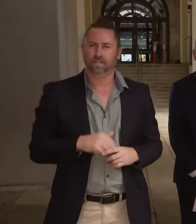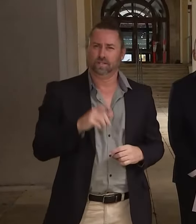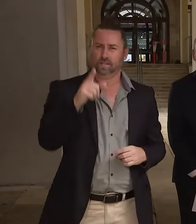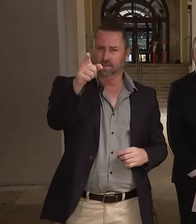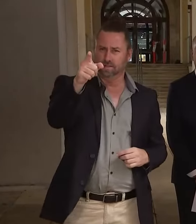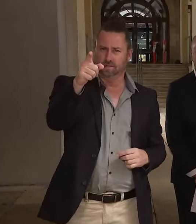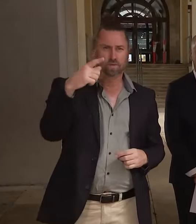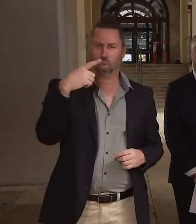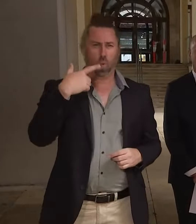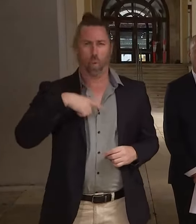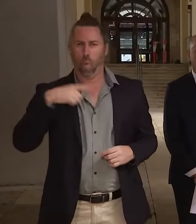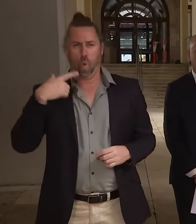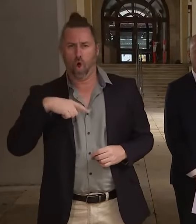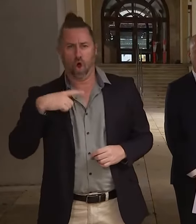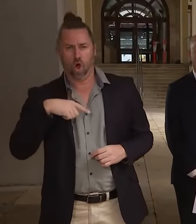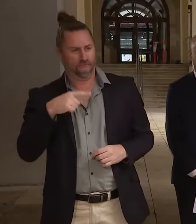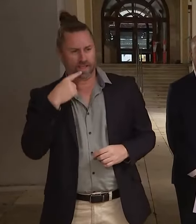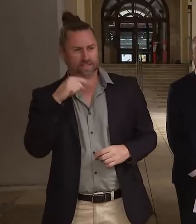to then make those calls?